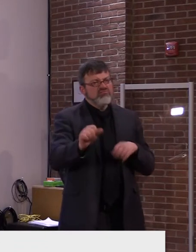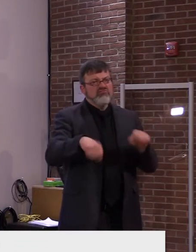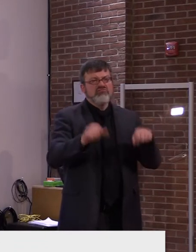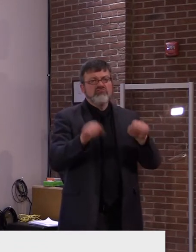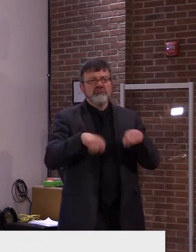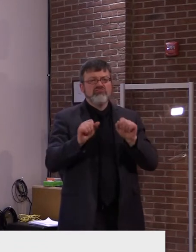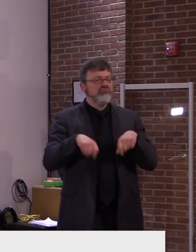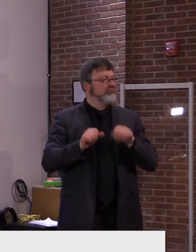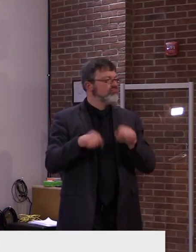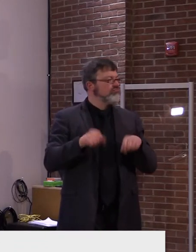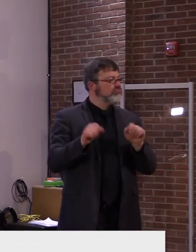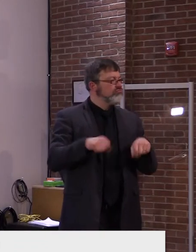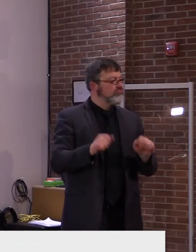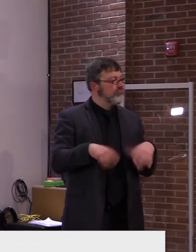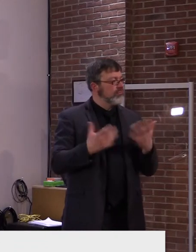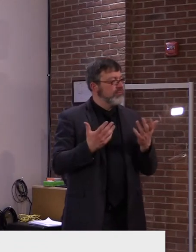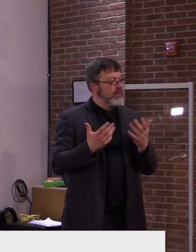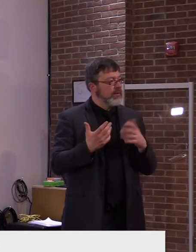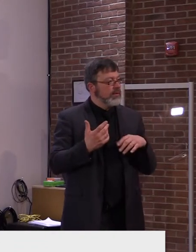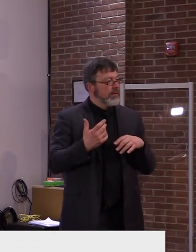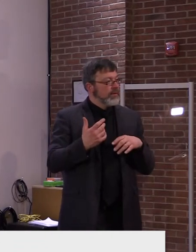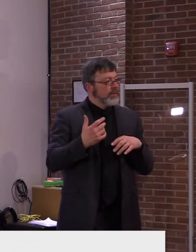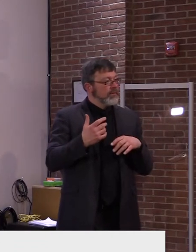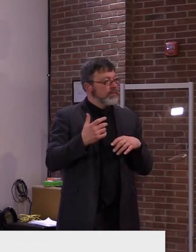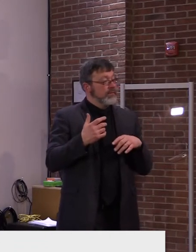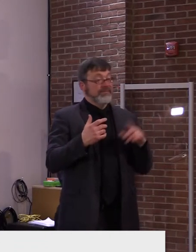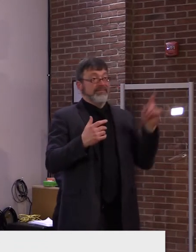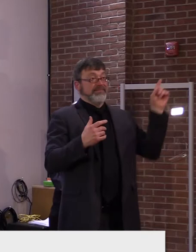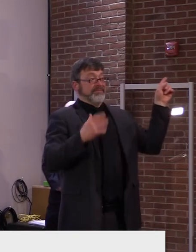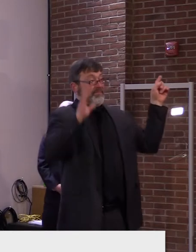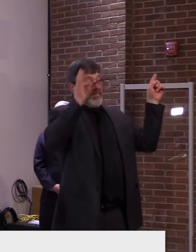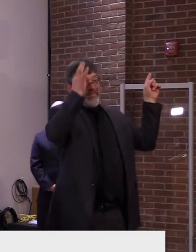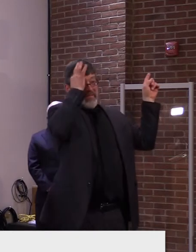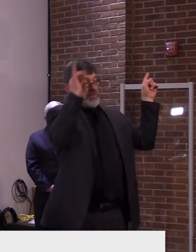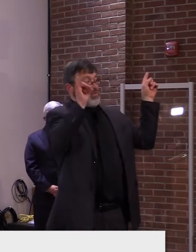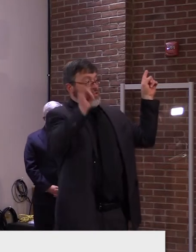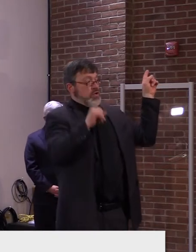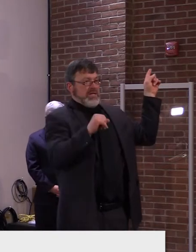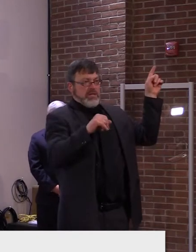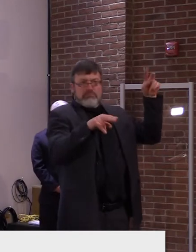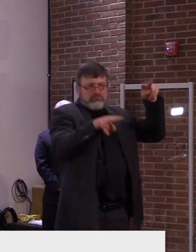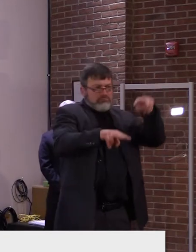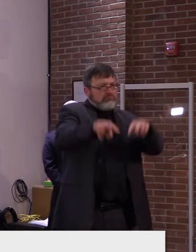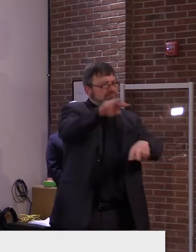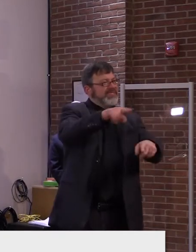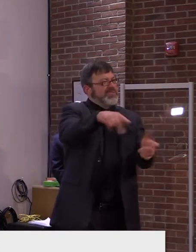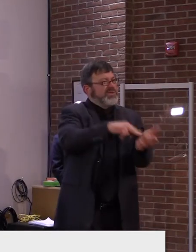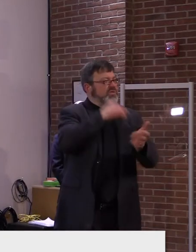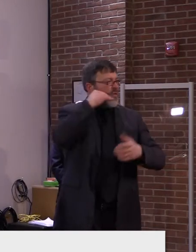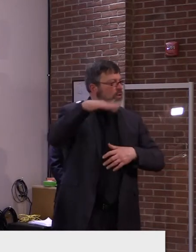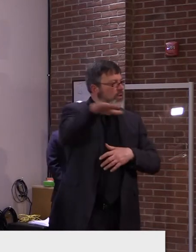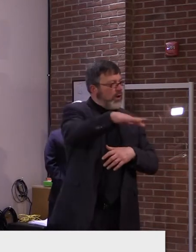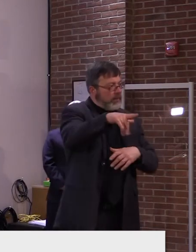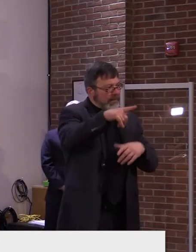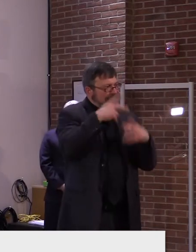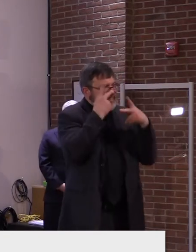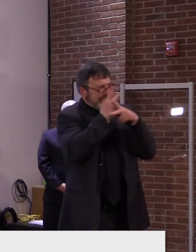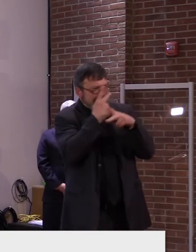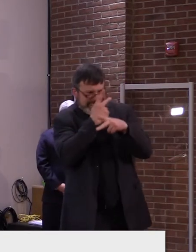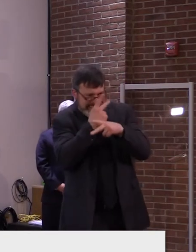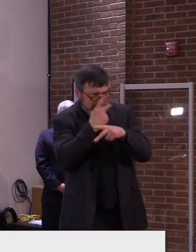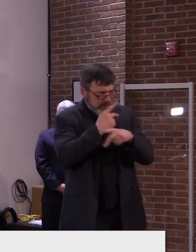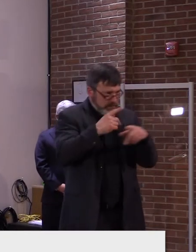language pivots off of the disease activity expressed as percent positivity rates in our counties.